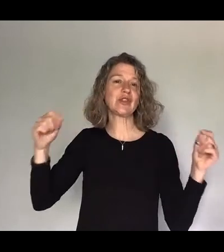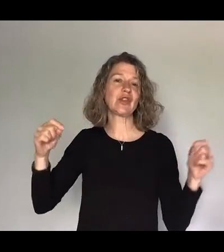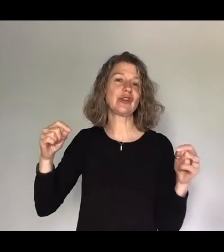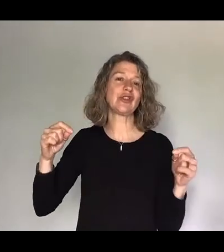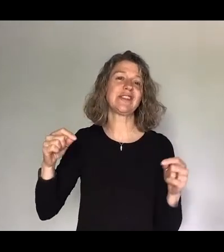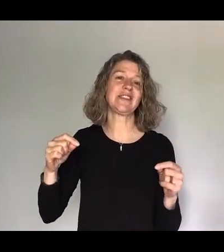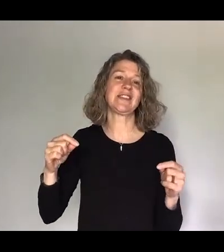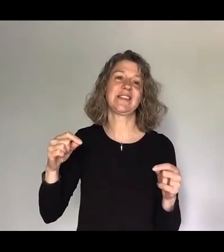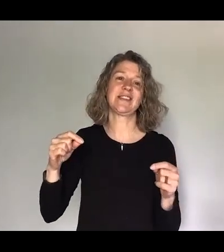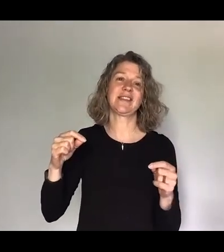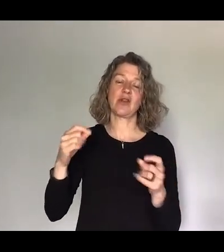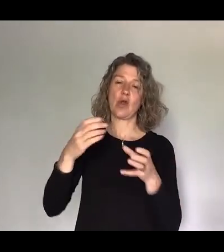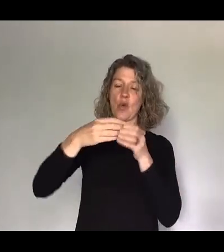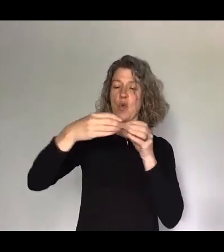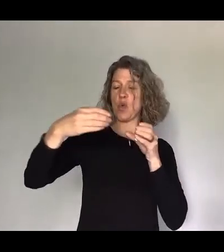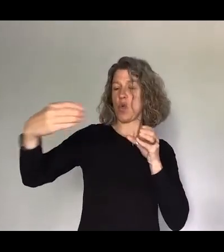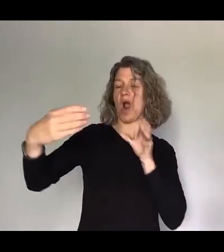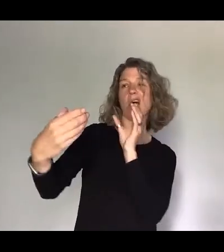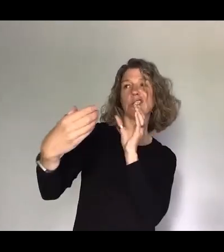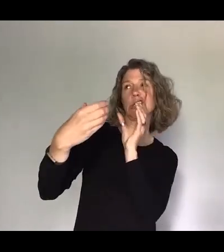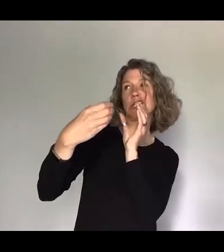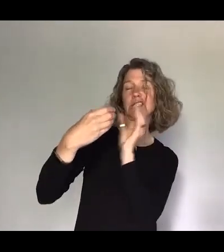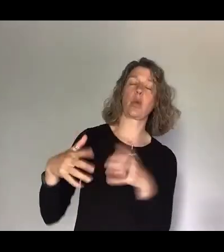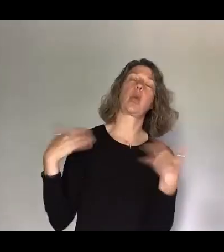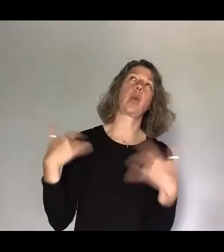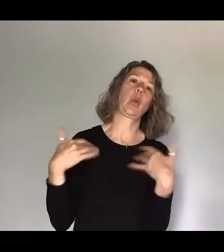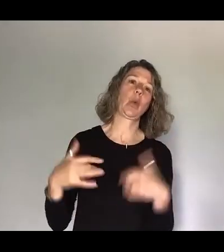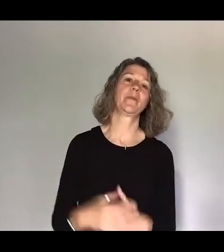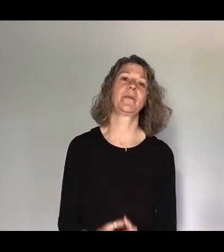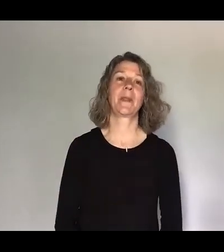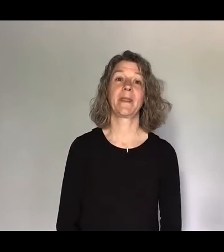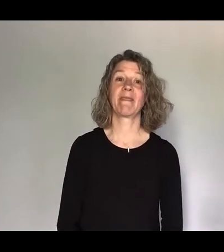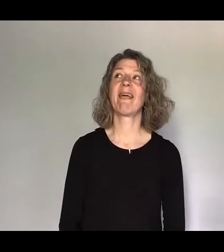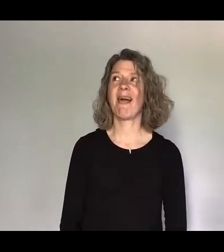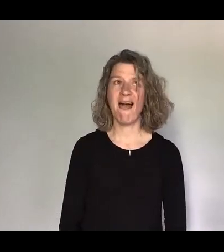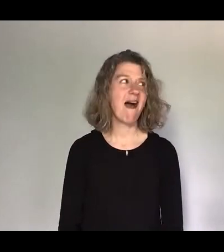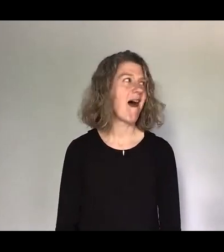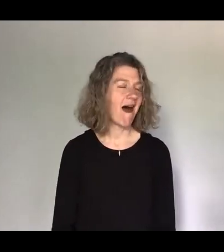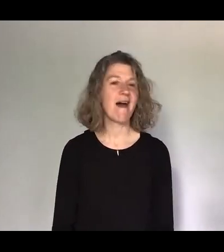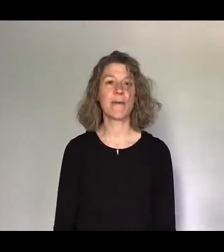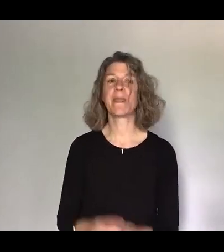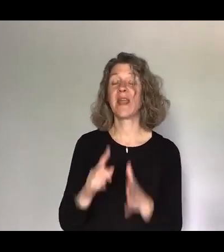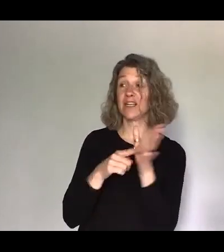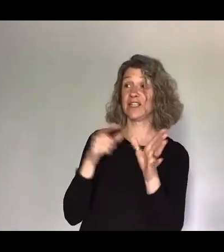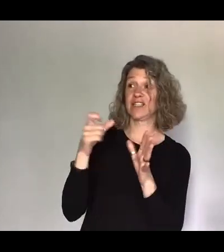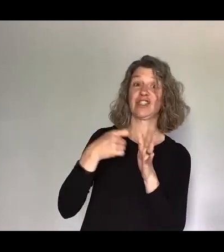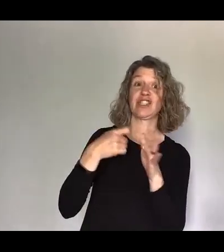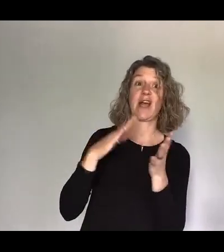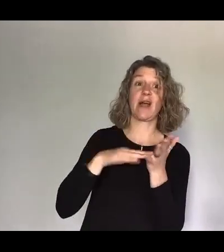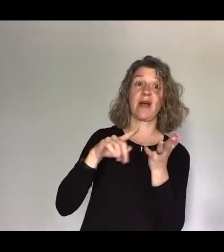a foot-long sausage. word. Yes. We should say... Jack Murray, who's producing this morning, is in our ear talking and telling us